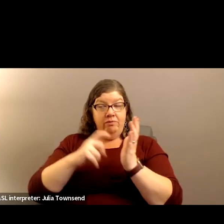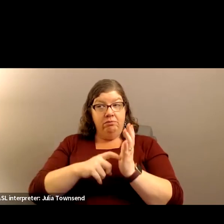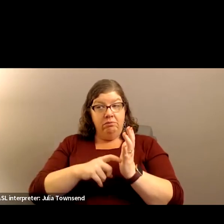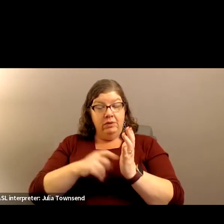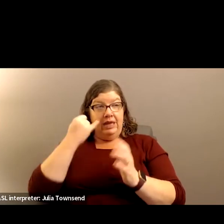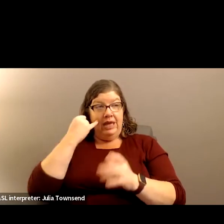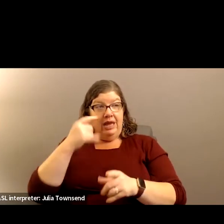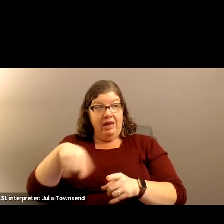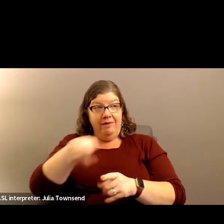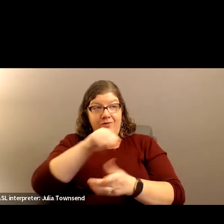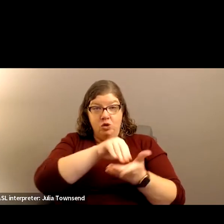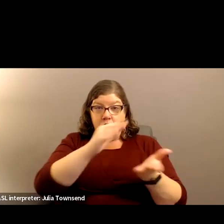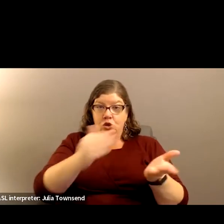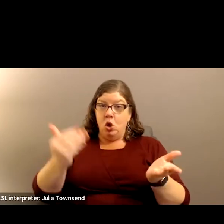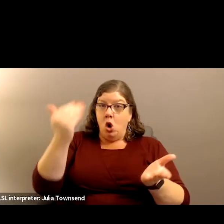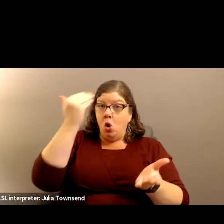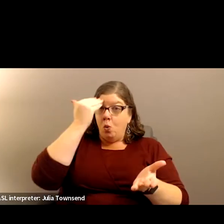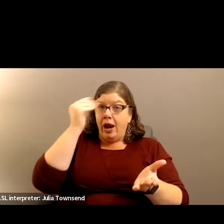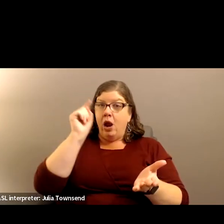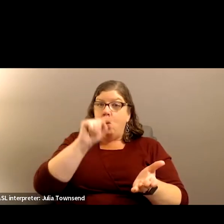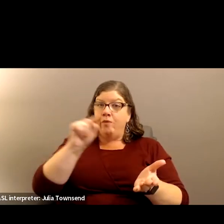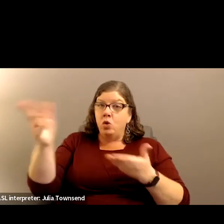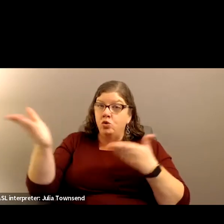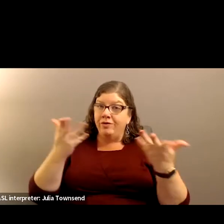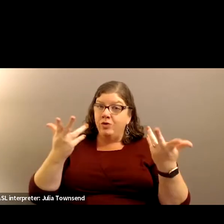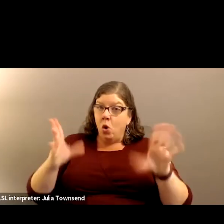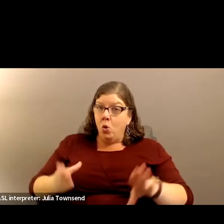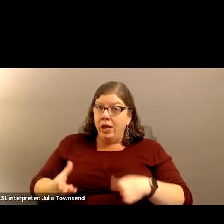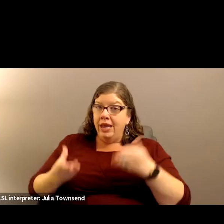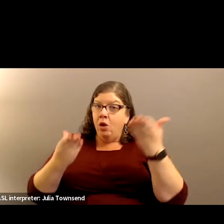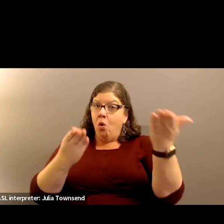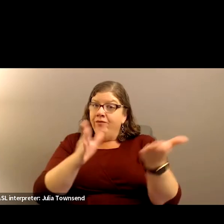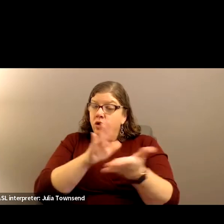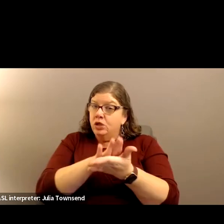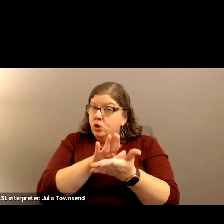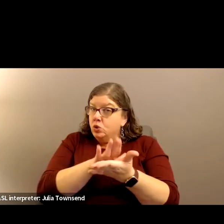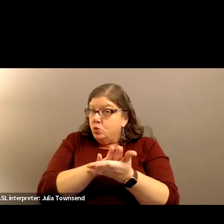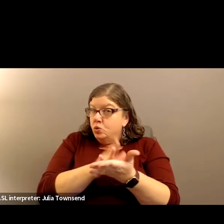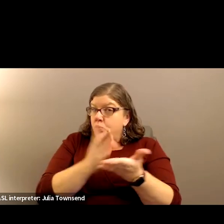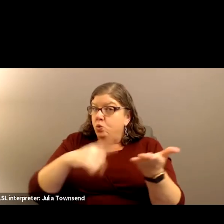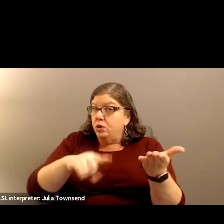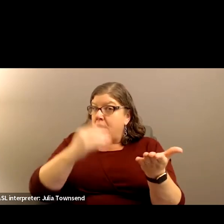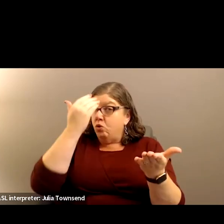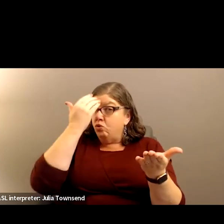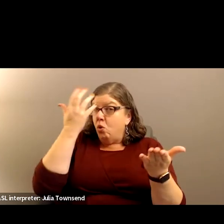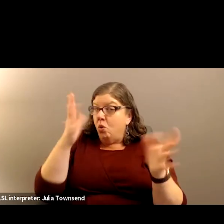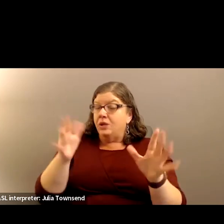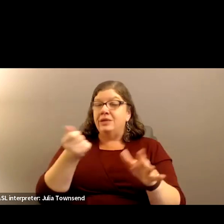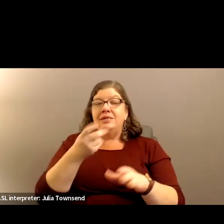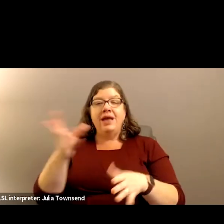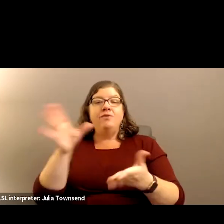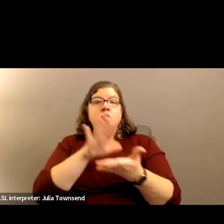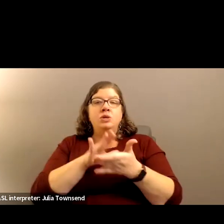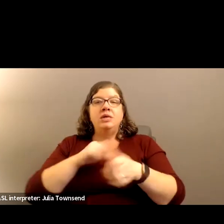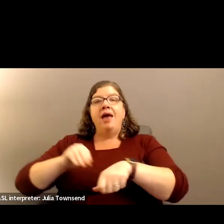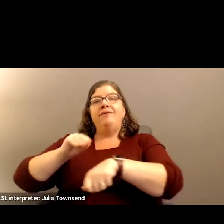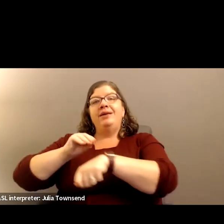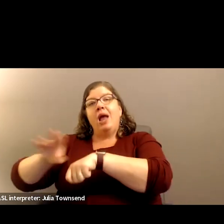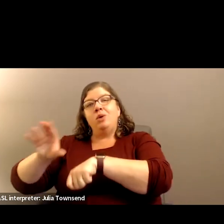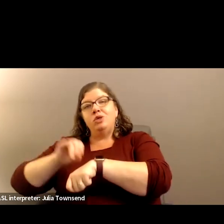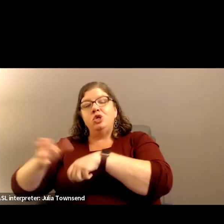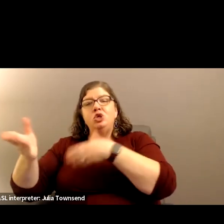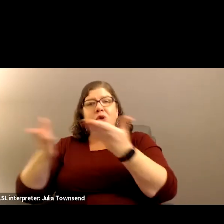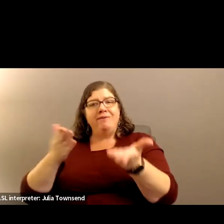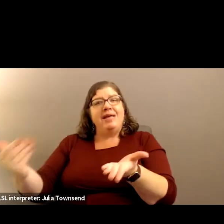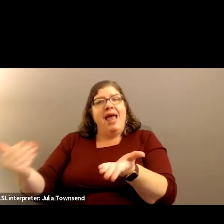students are aware of the services that are offered at the schools? Several schools have counselors. We have services.